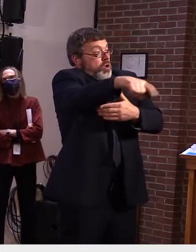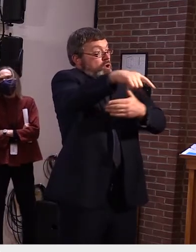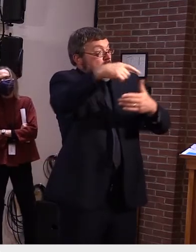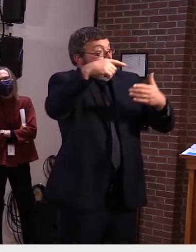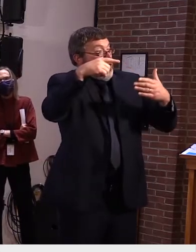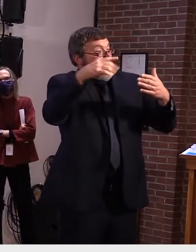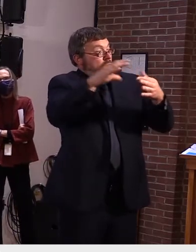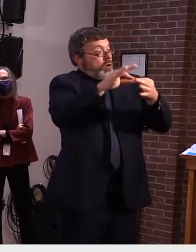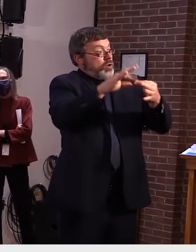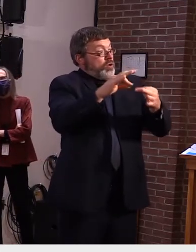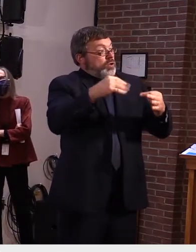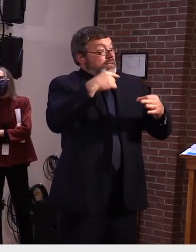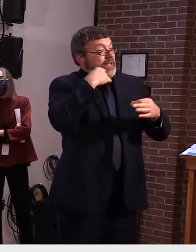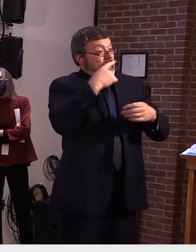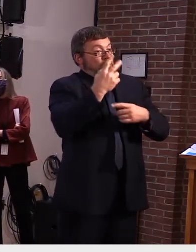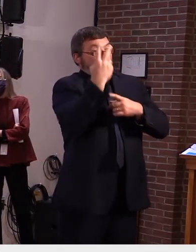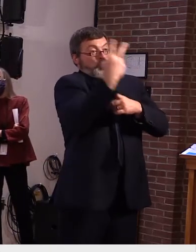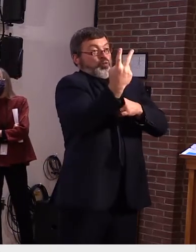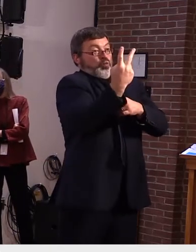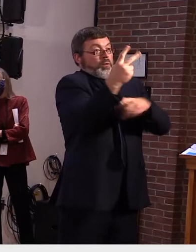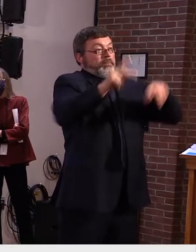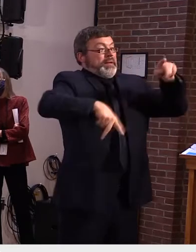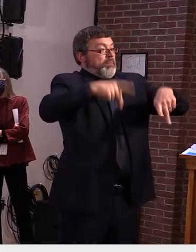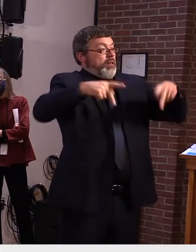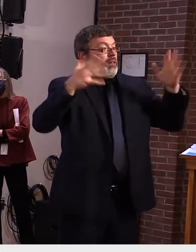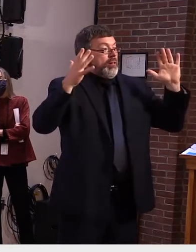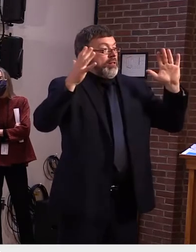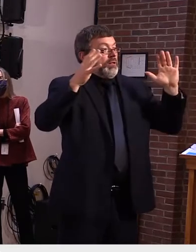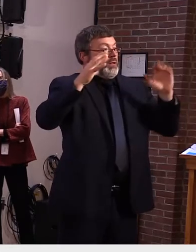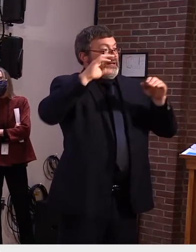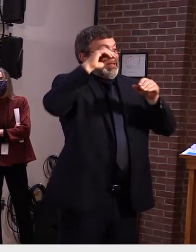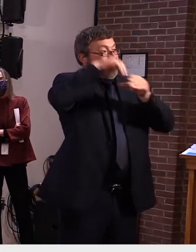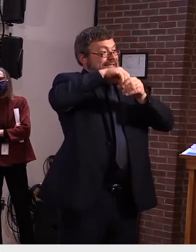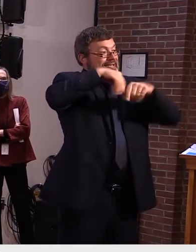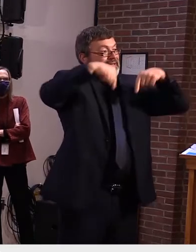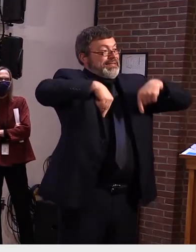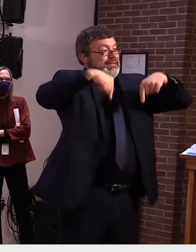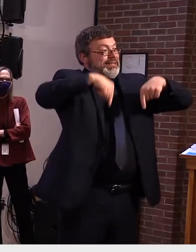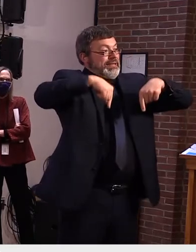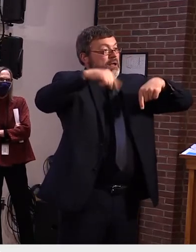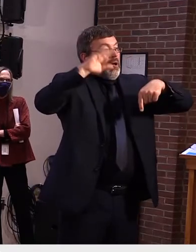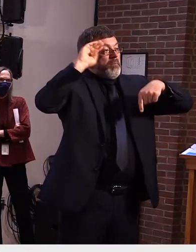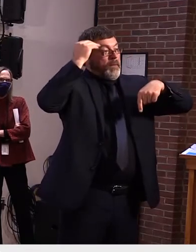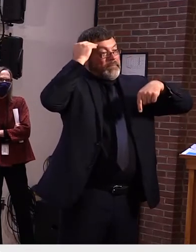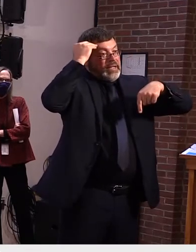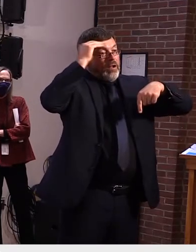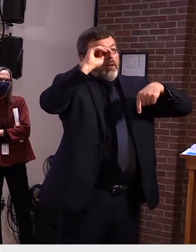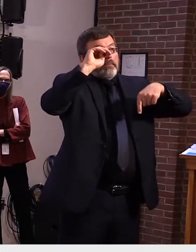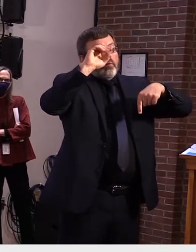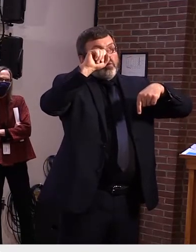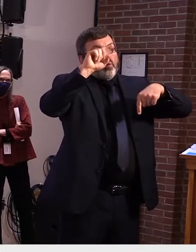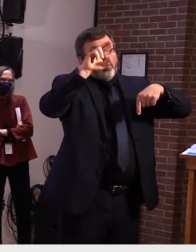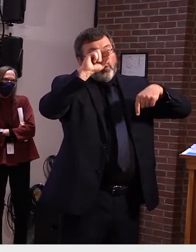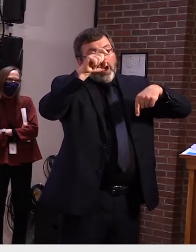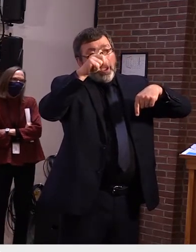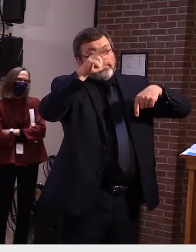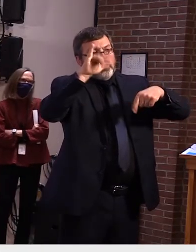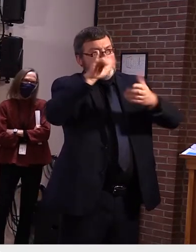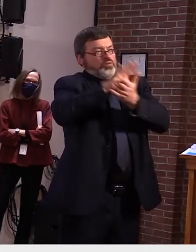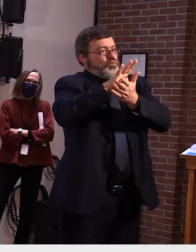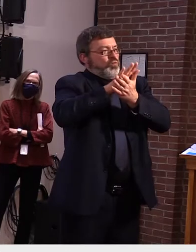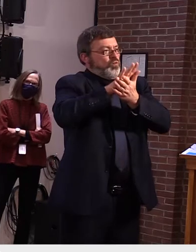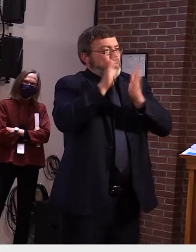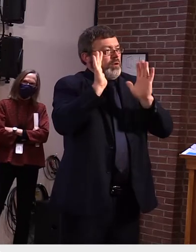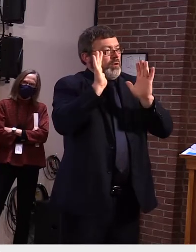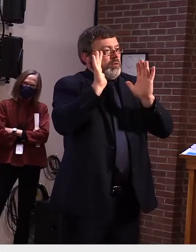people within i think the montpelier roxbury school district and we aren't discussing whether there are